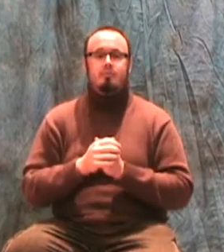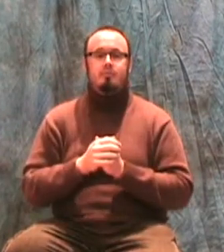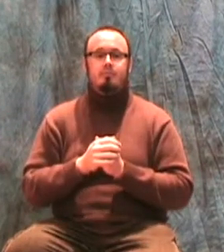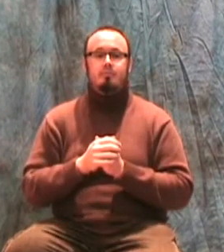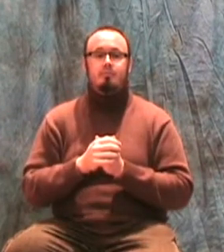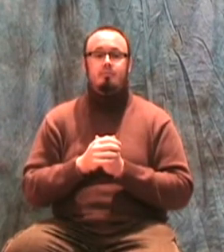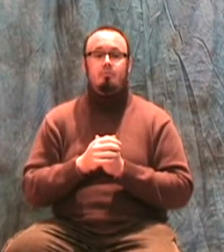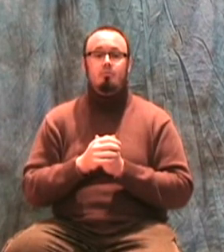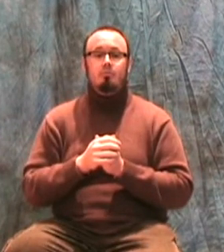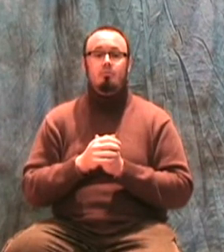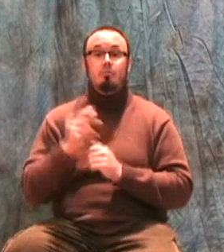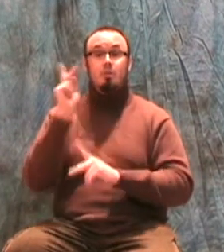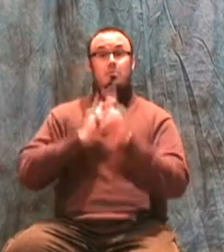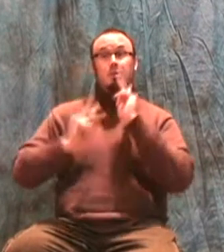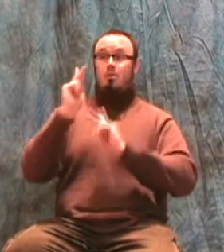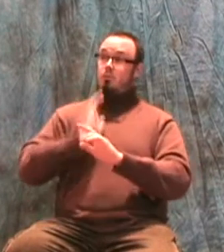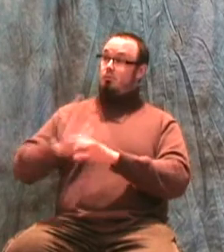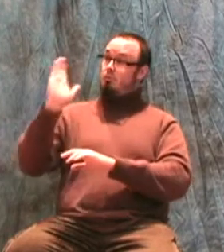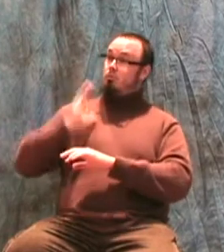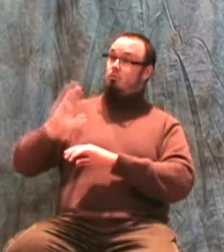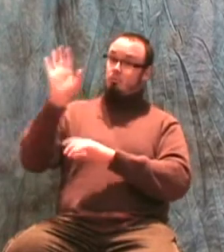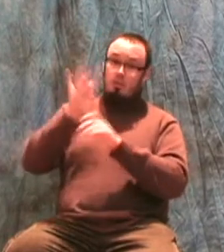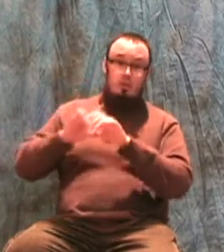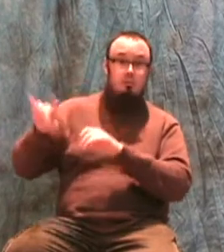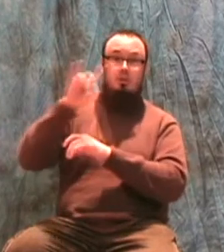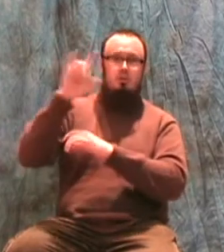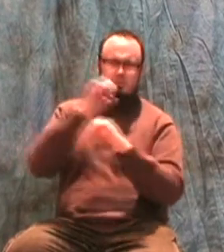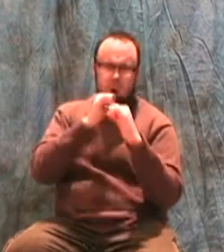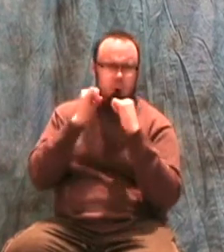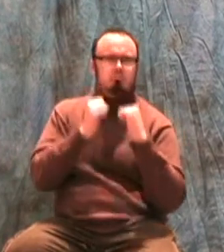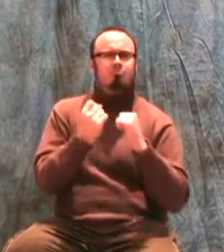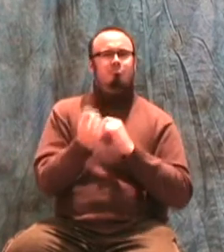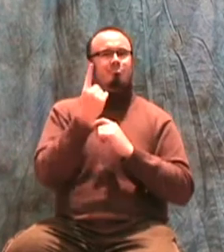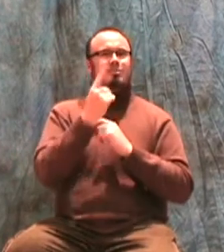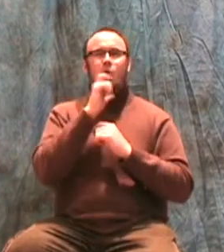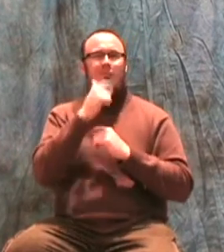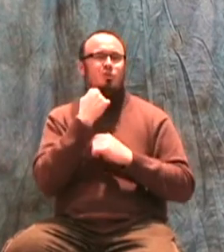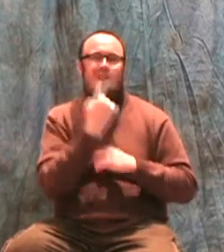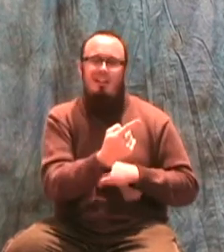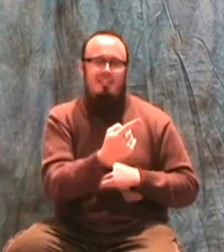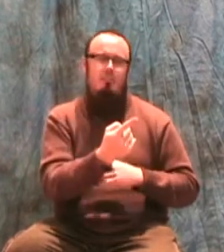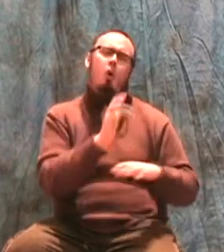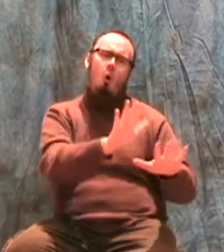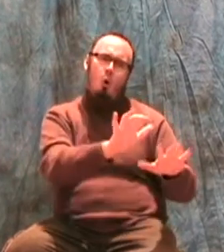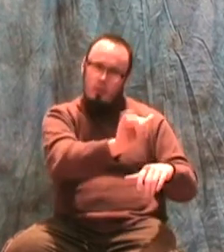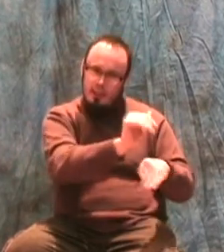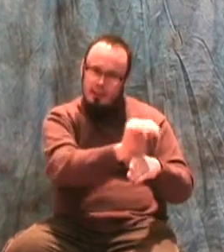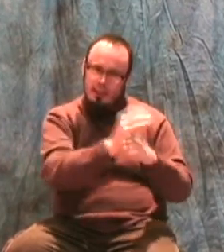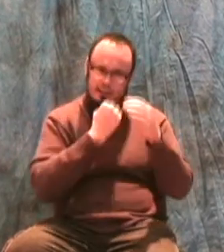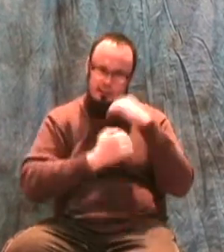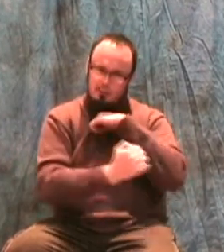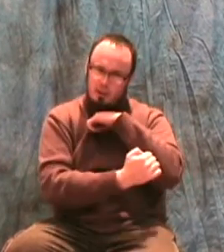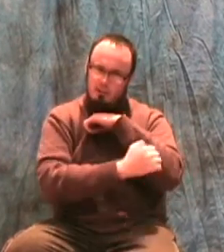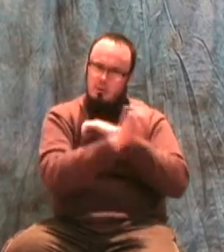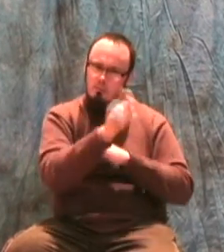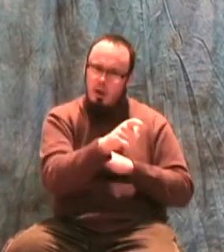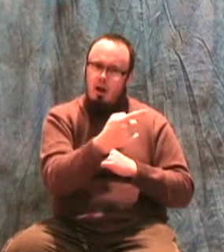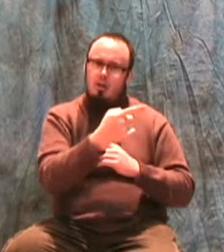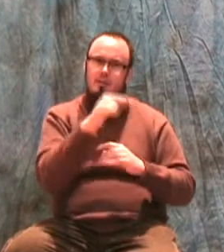The forefathers level of spirituality was so strong they didn't need to be told to eat matzah on that night in the month of